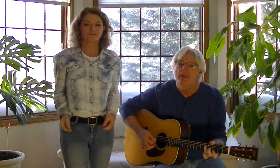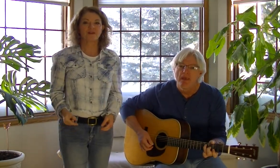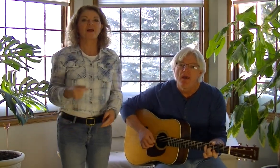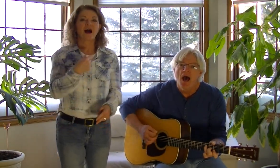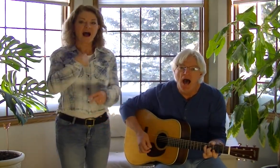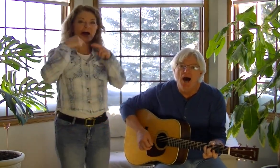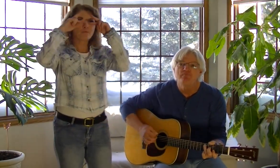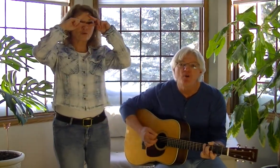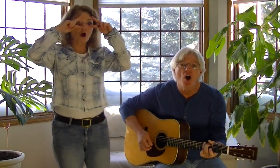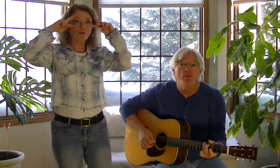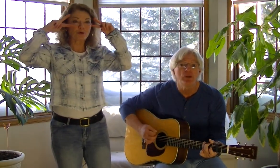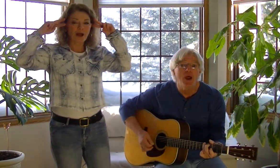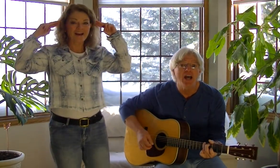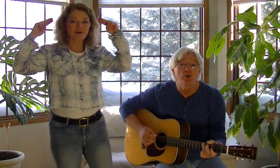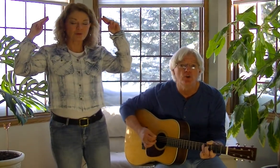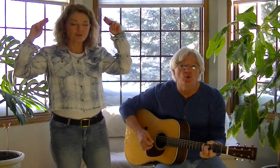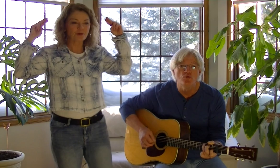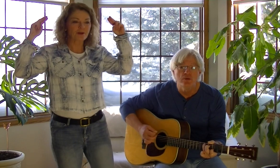I'm Robbie Raccoon.